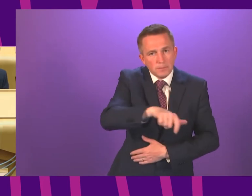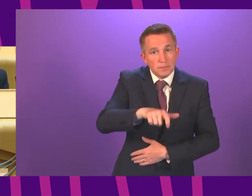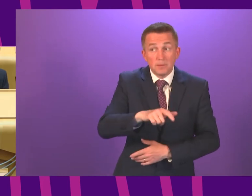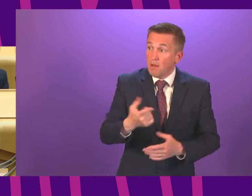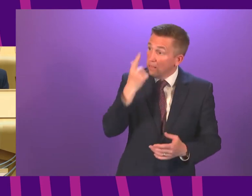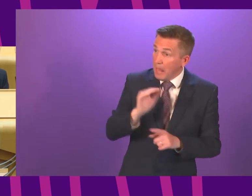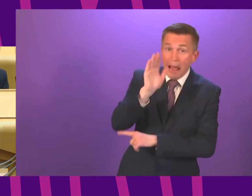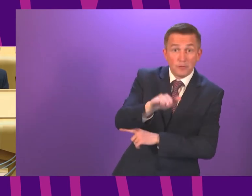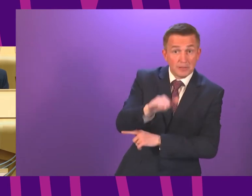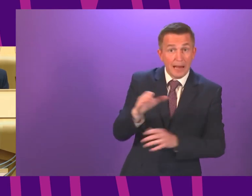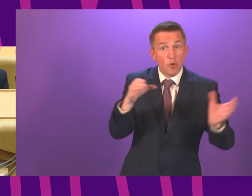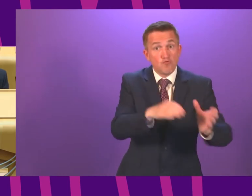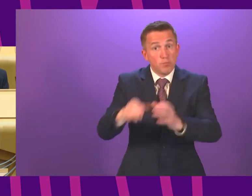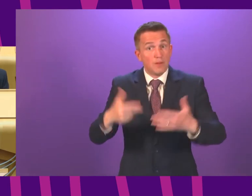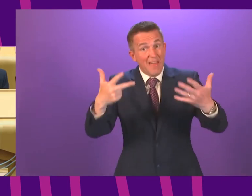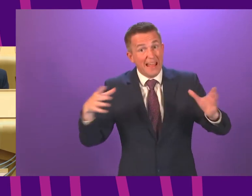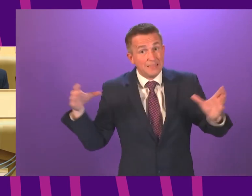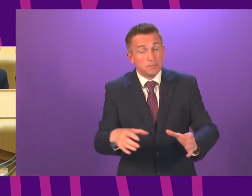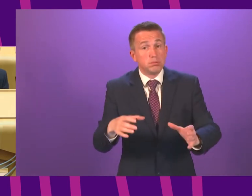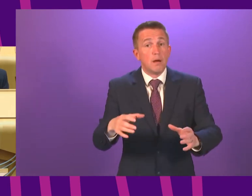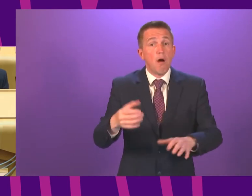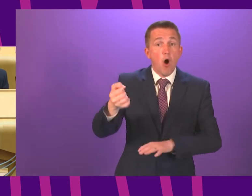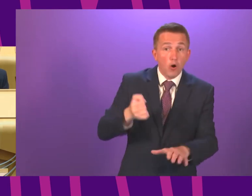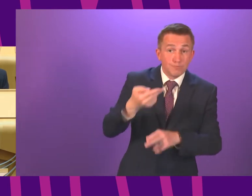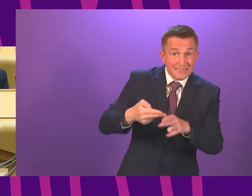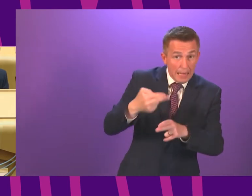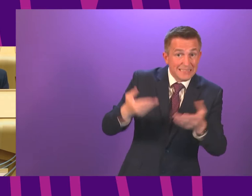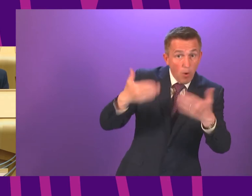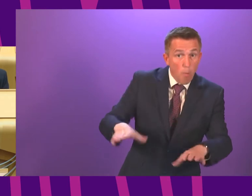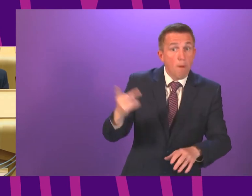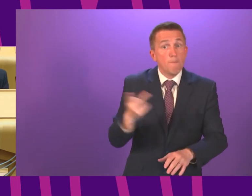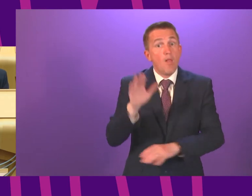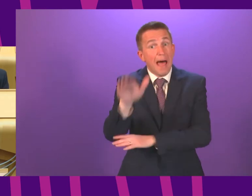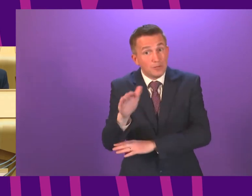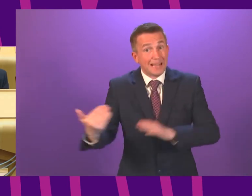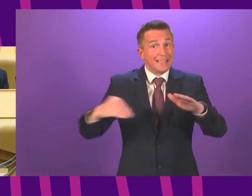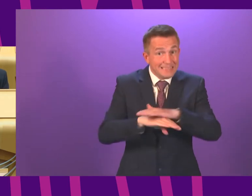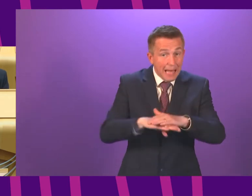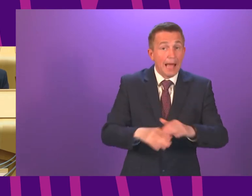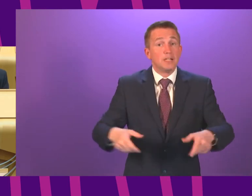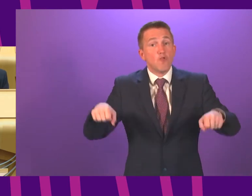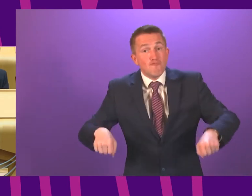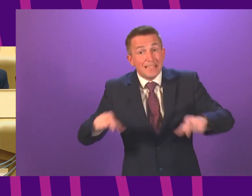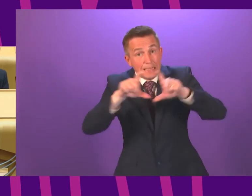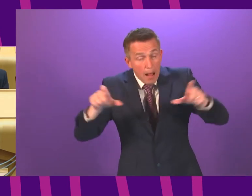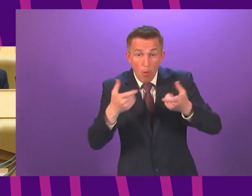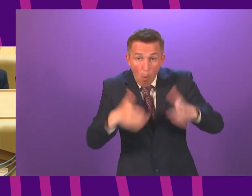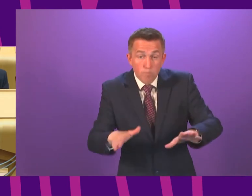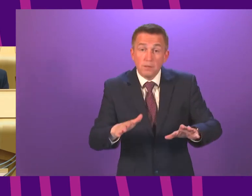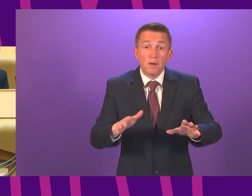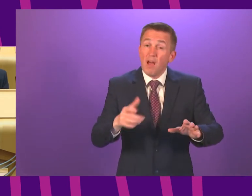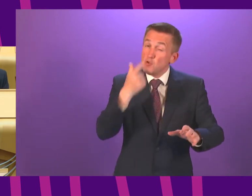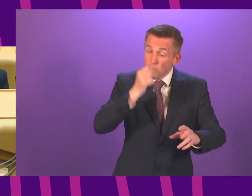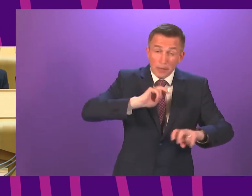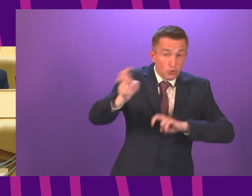in groups of eight from eight households. Hospitality remains open, indoors and outdoors. So does retail. And there are no travel